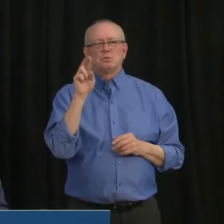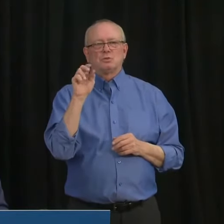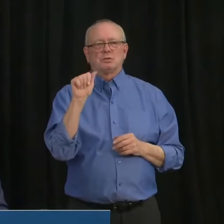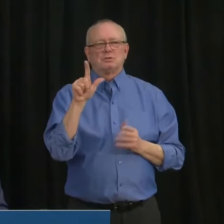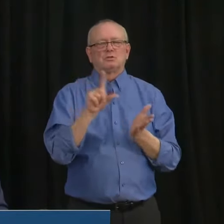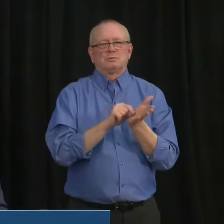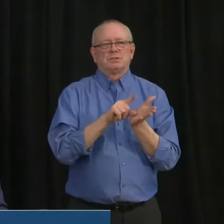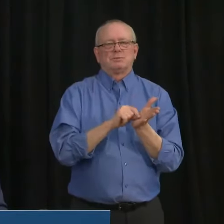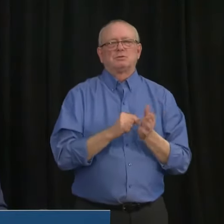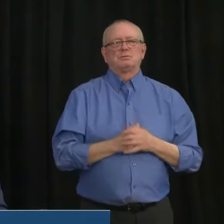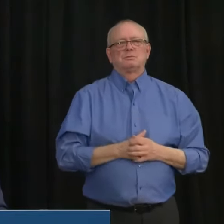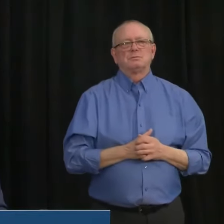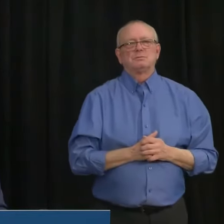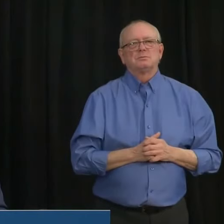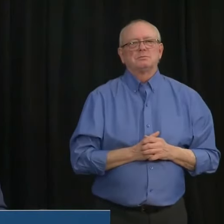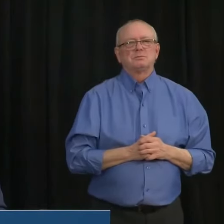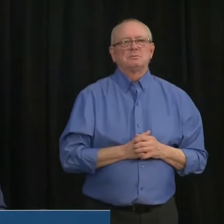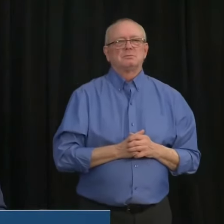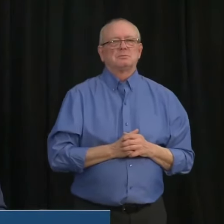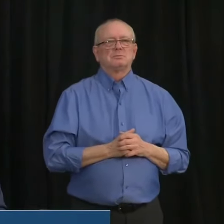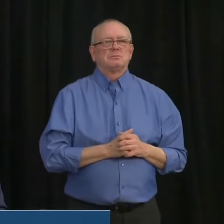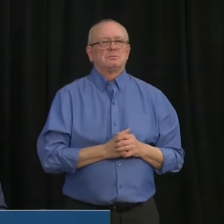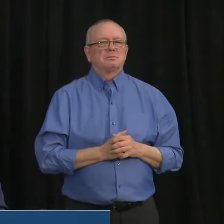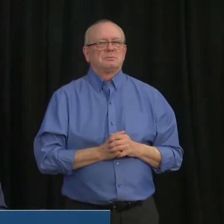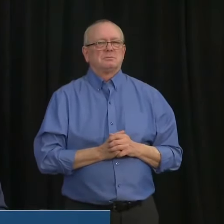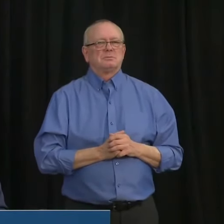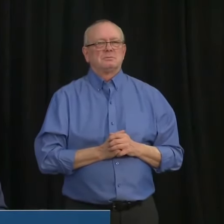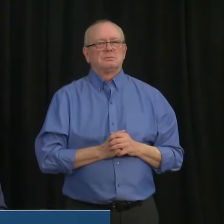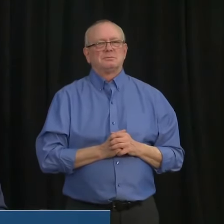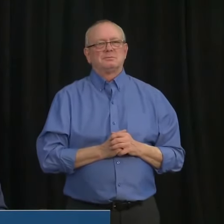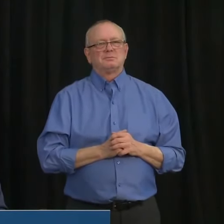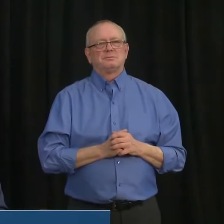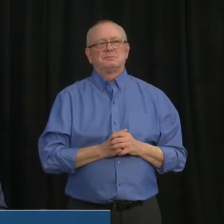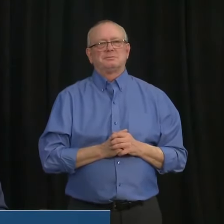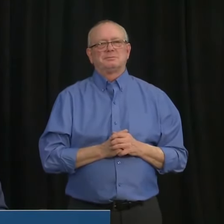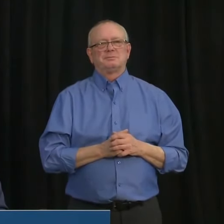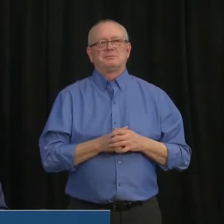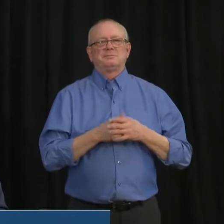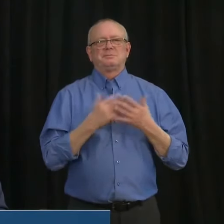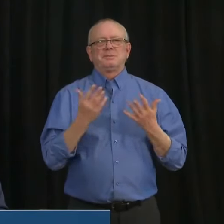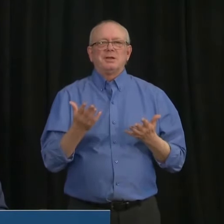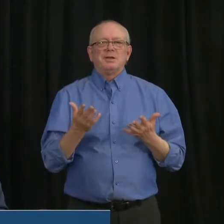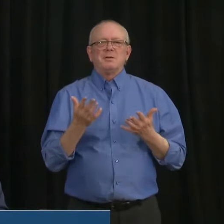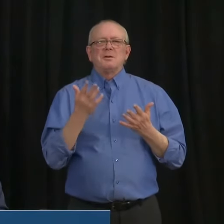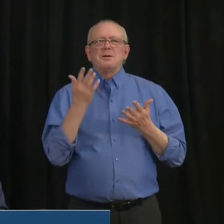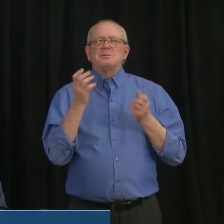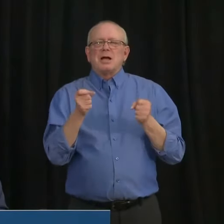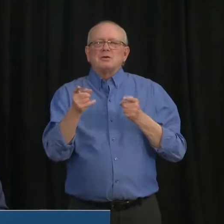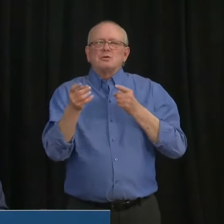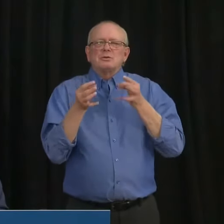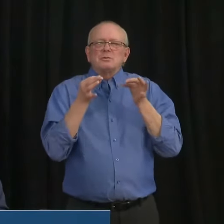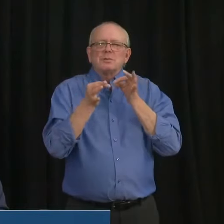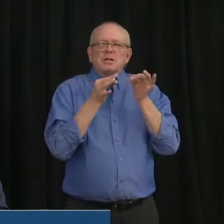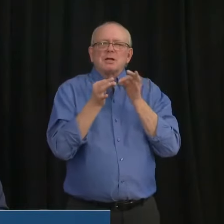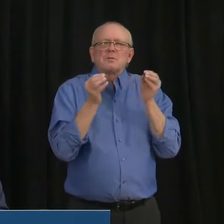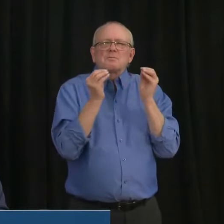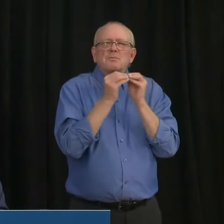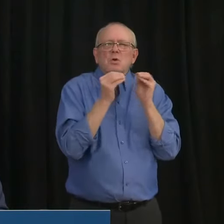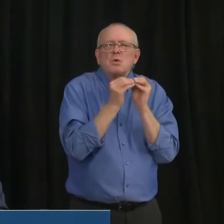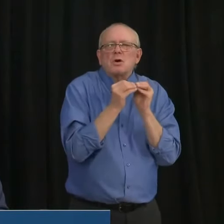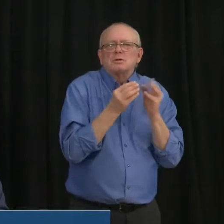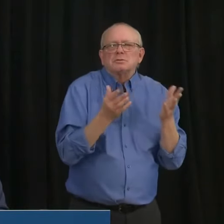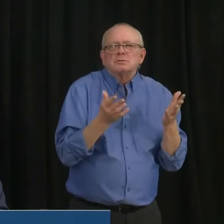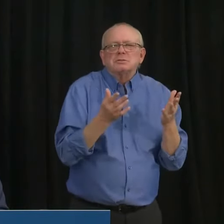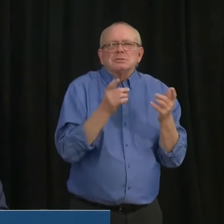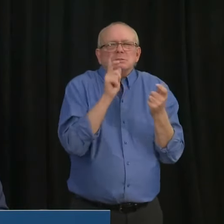Hi, thanks for taking my question. I'm wondering if you can, uh, specify or outline what specifically those thresholds